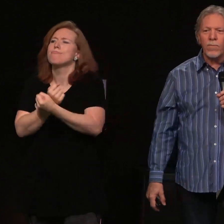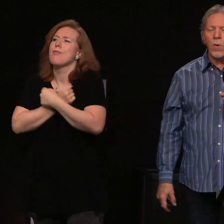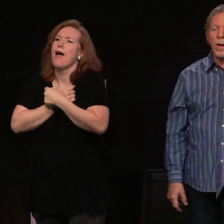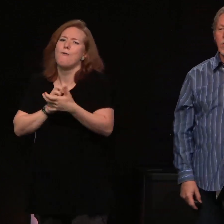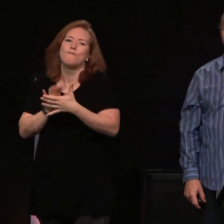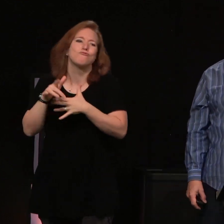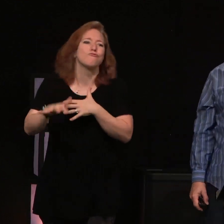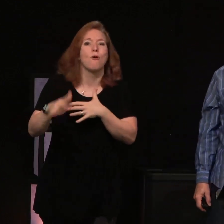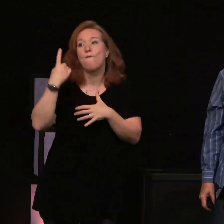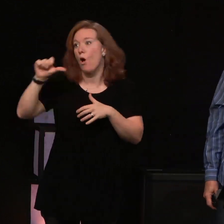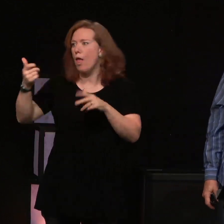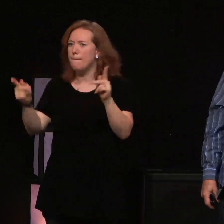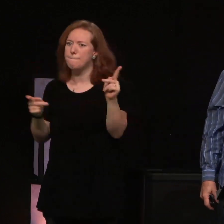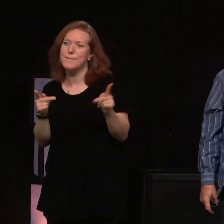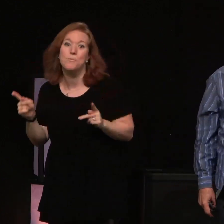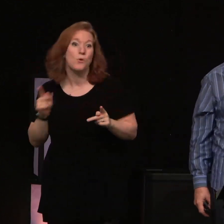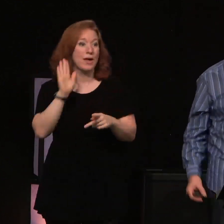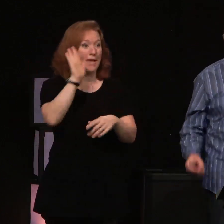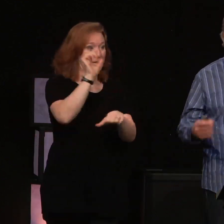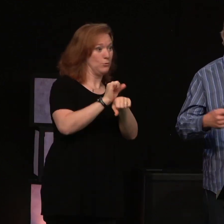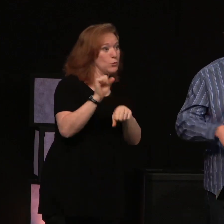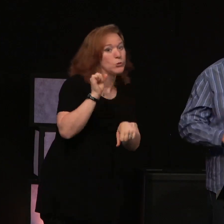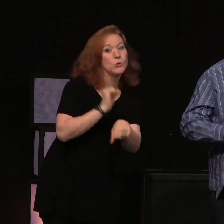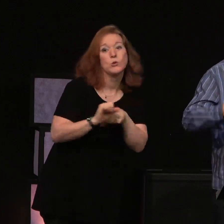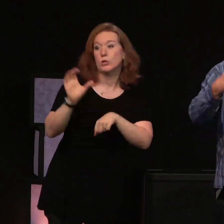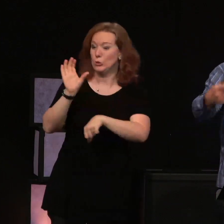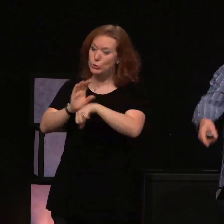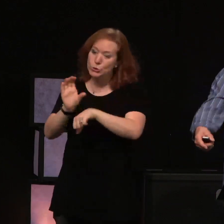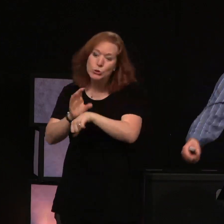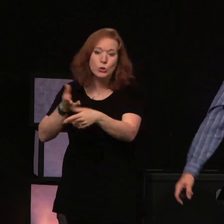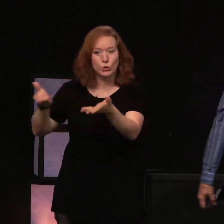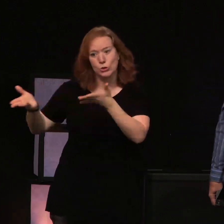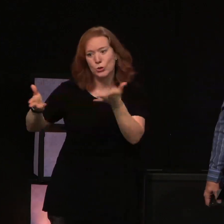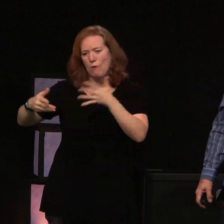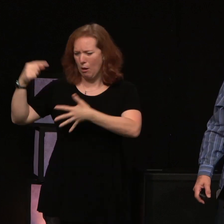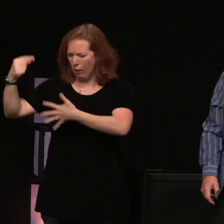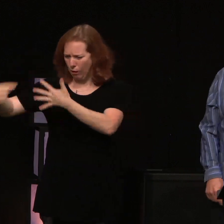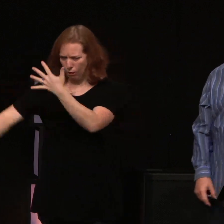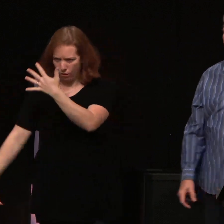and for his work, and for the church, and for serving, and all of that.